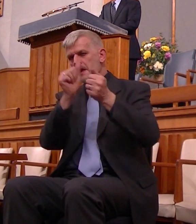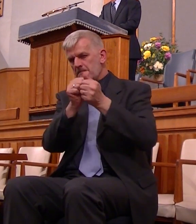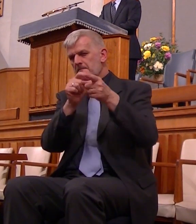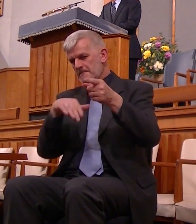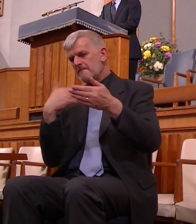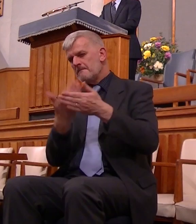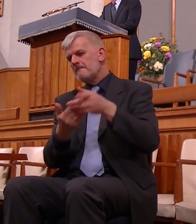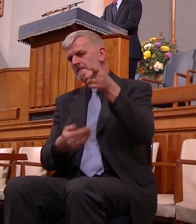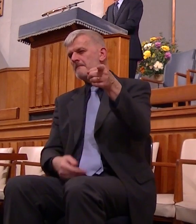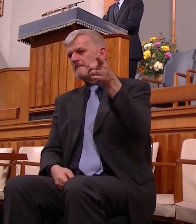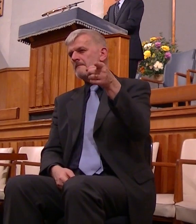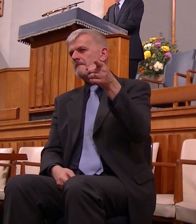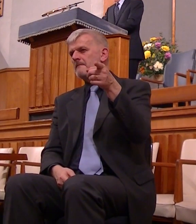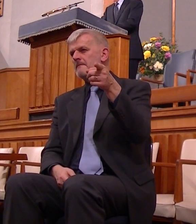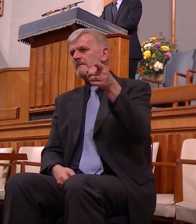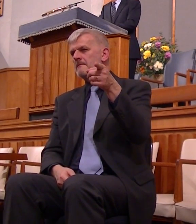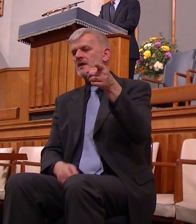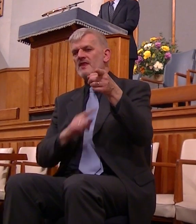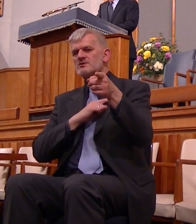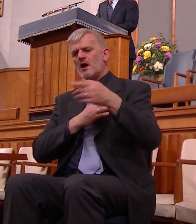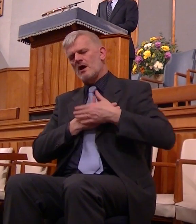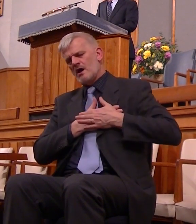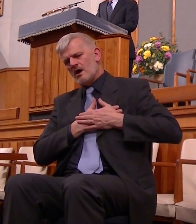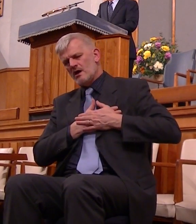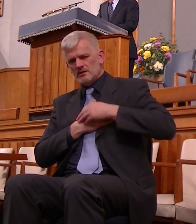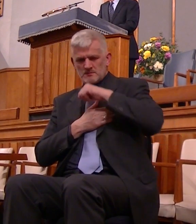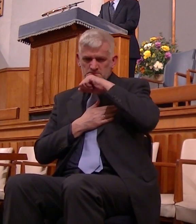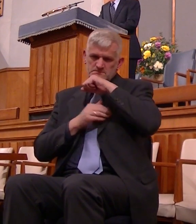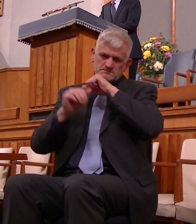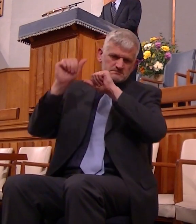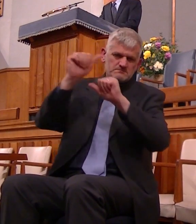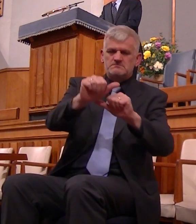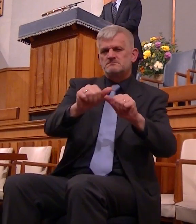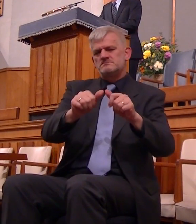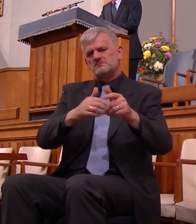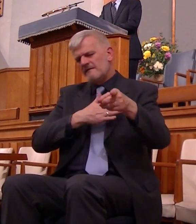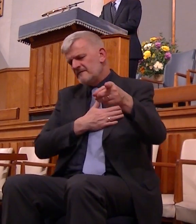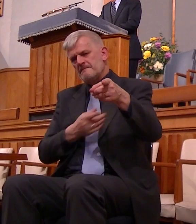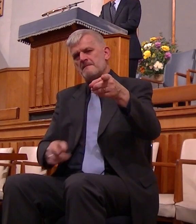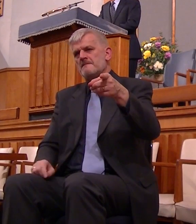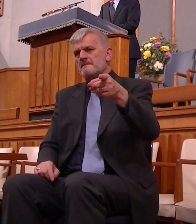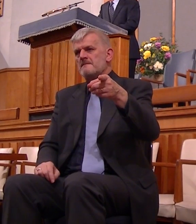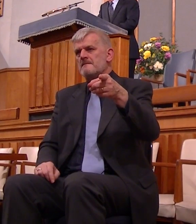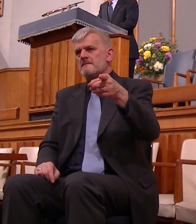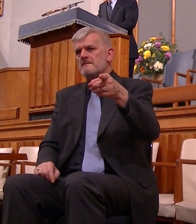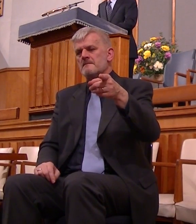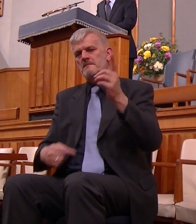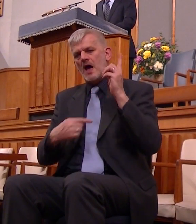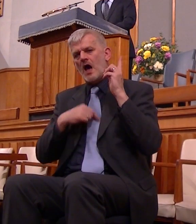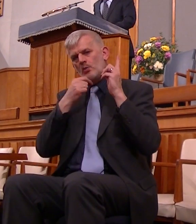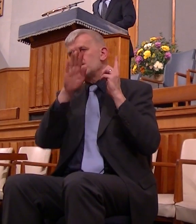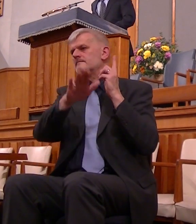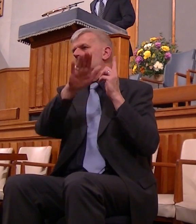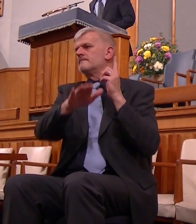therefore my bowels my innermost heart is troubled for him I will surely have